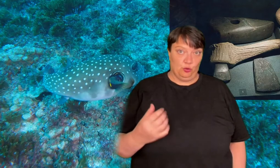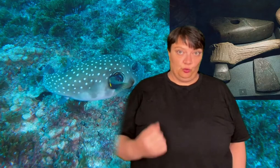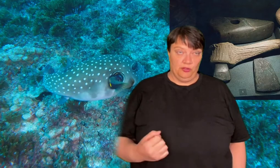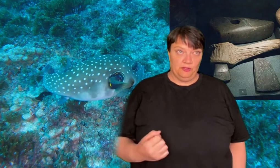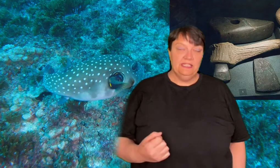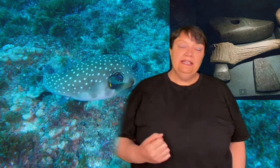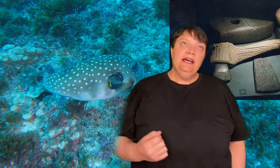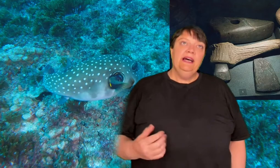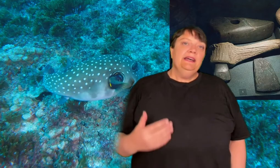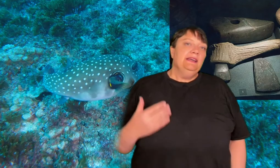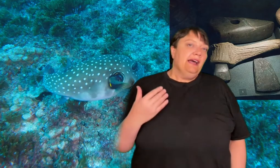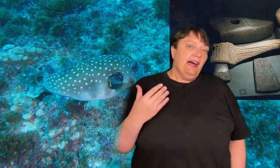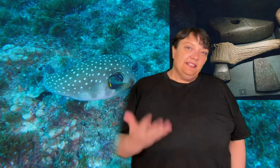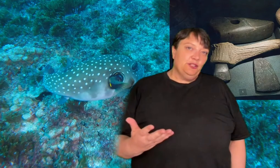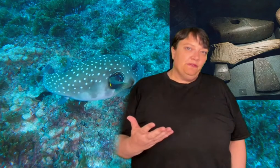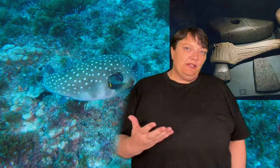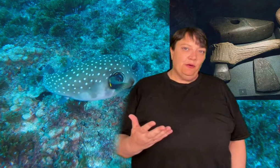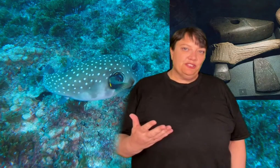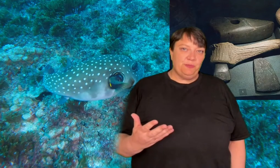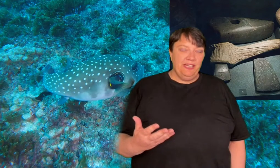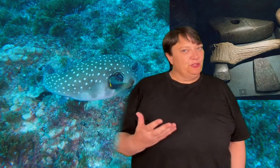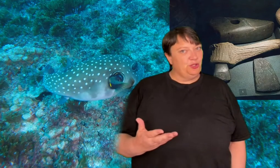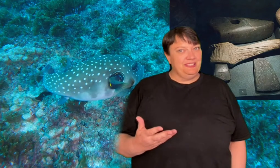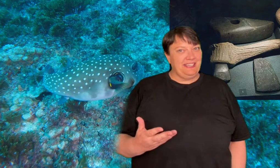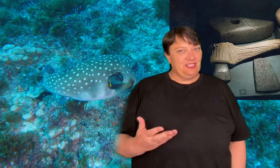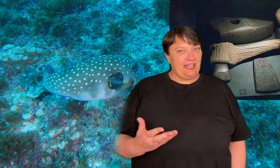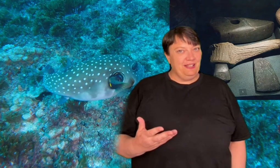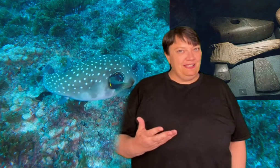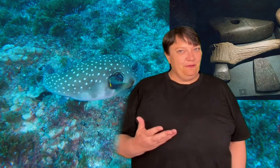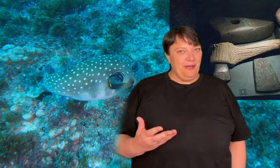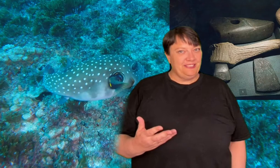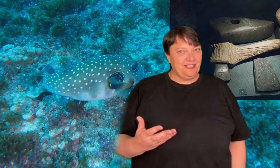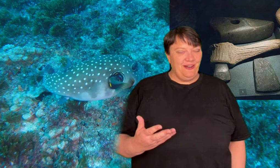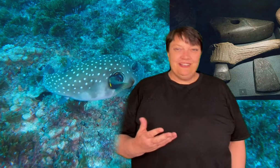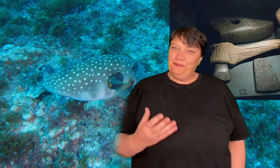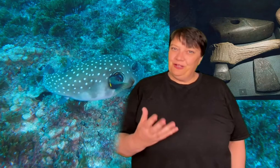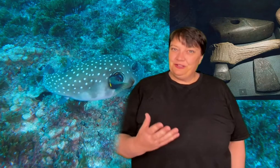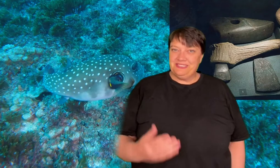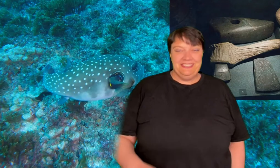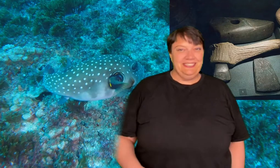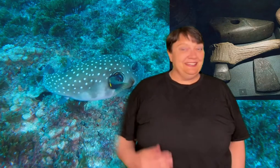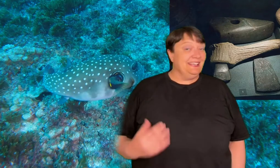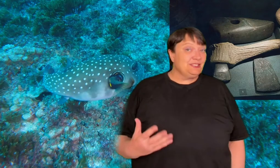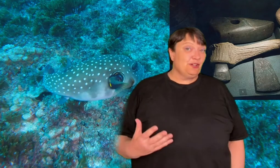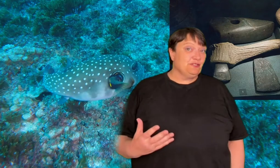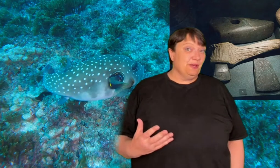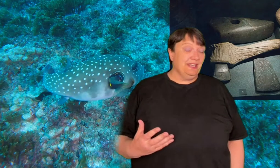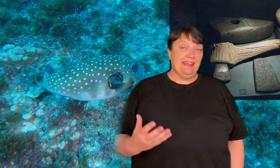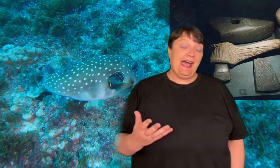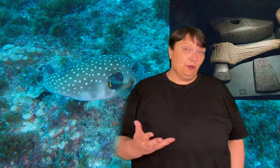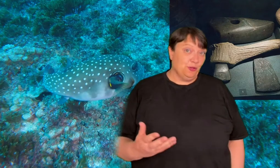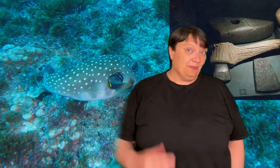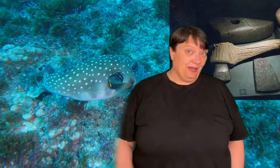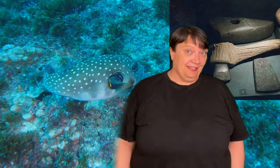natural world. I did do a video on spinning which you can check out in the information card if you're interested in the history of